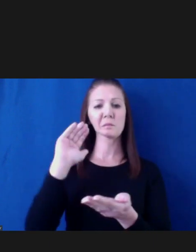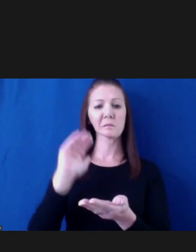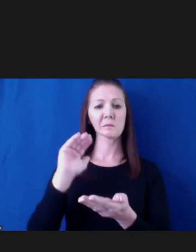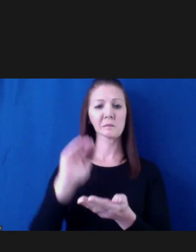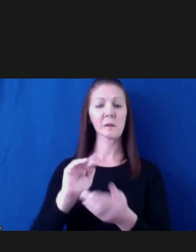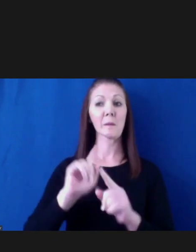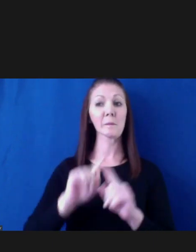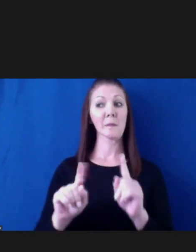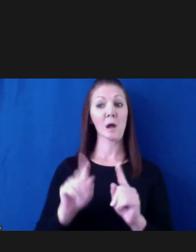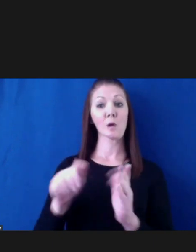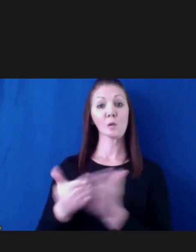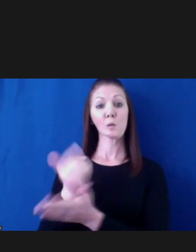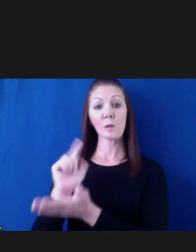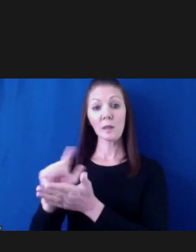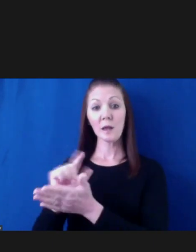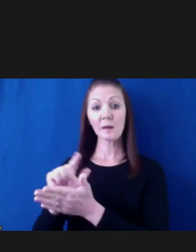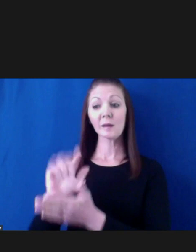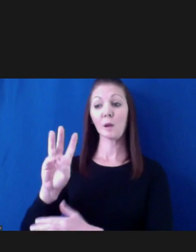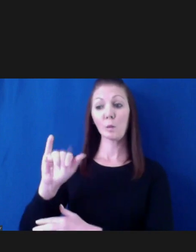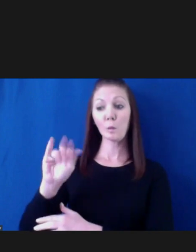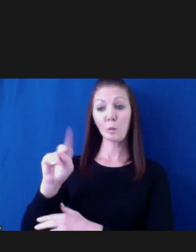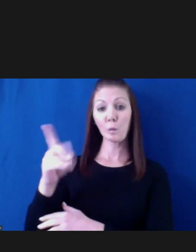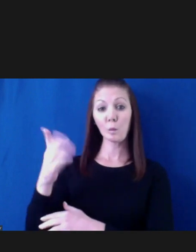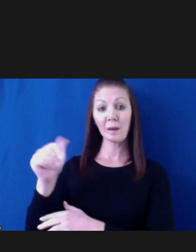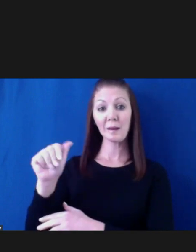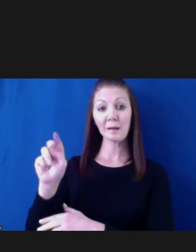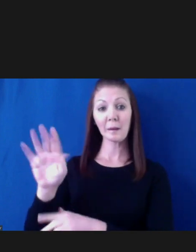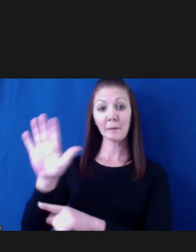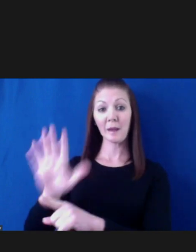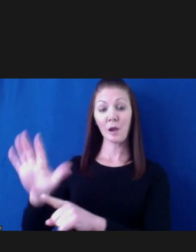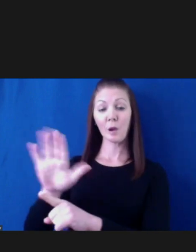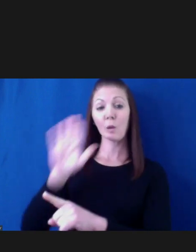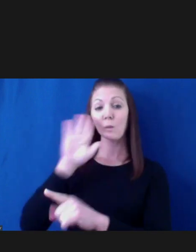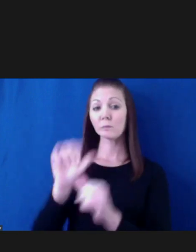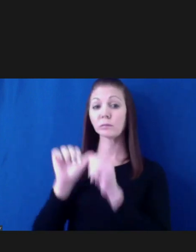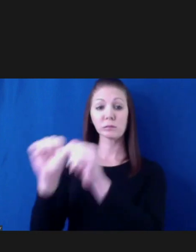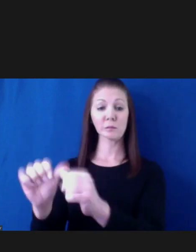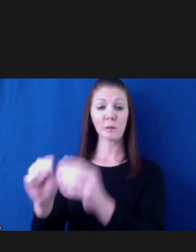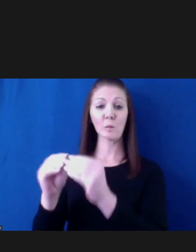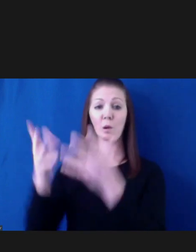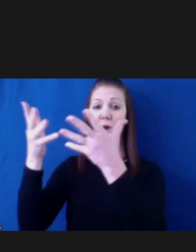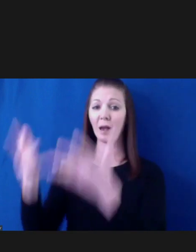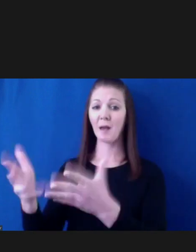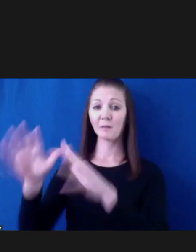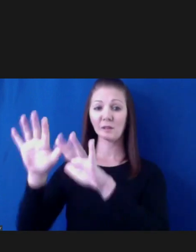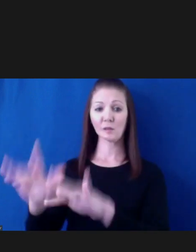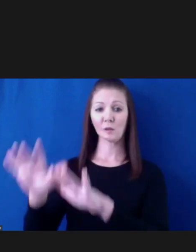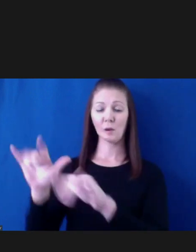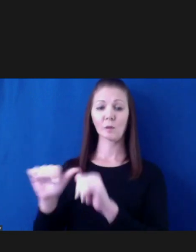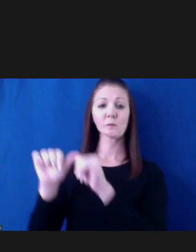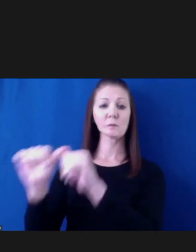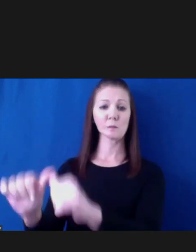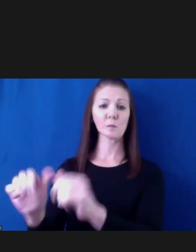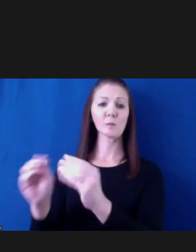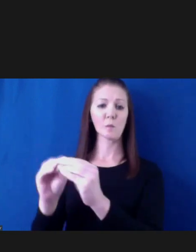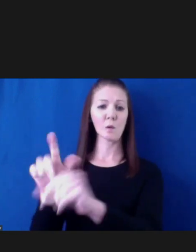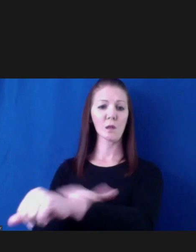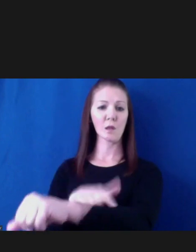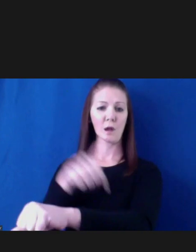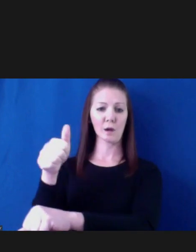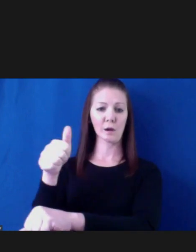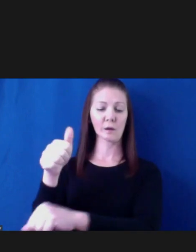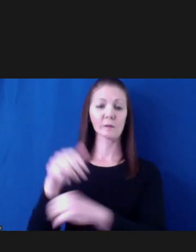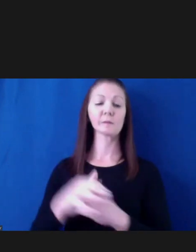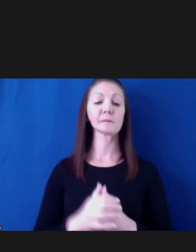London, Wyndham area where you're going to have much heavier snows. The good news is that the snow so